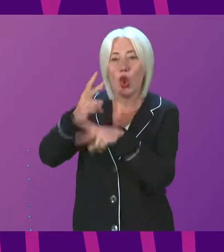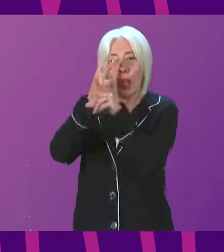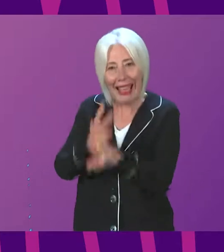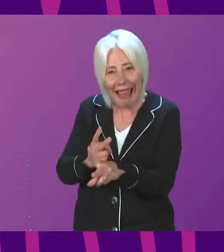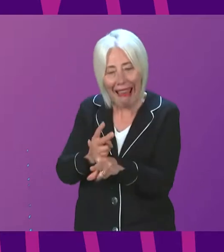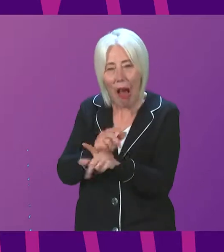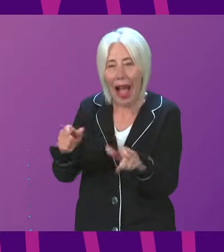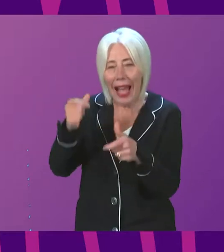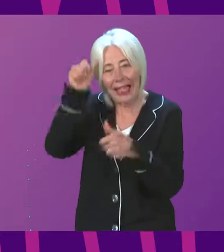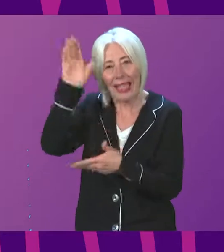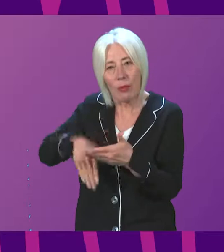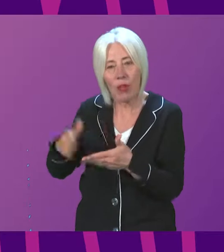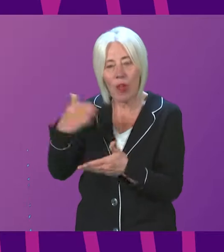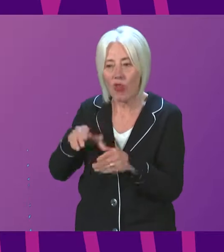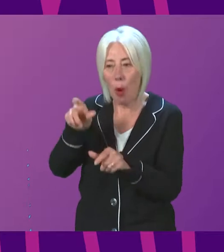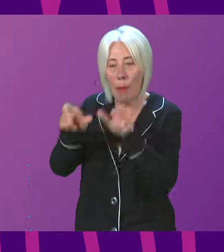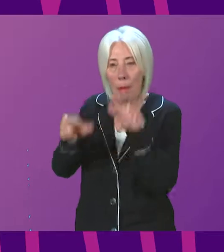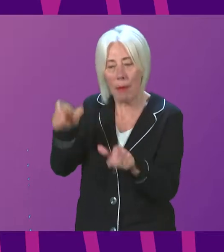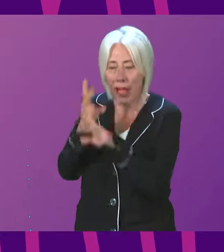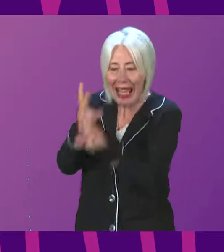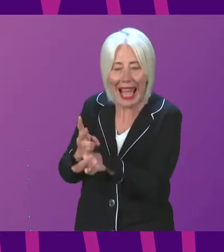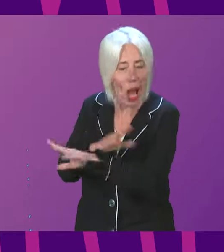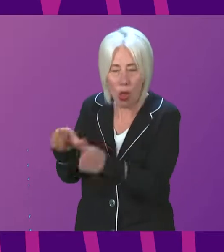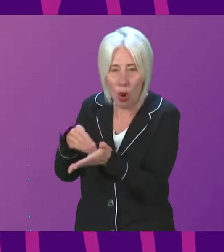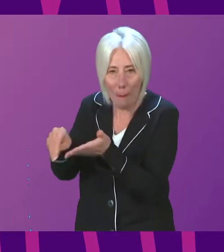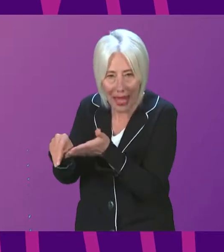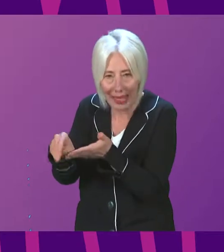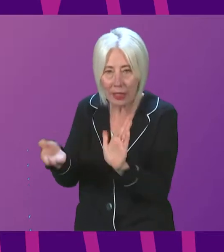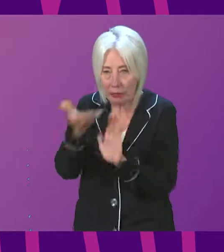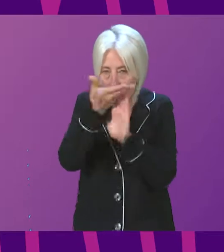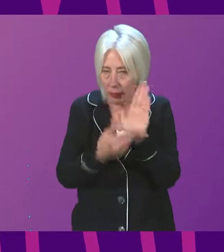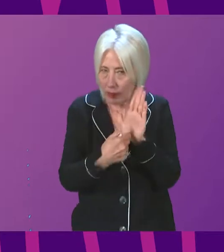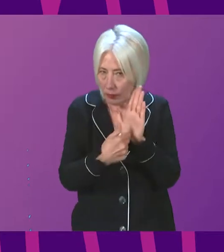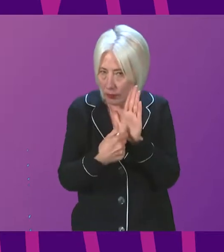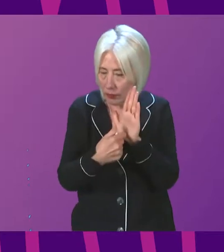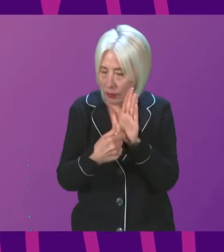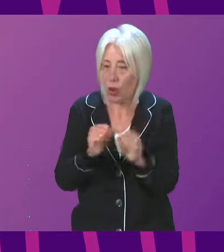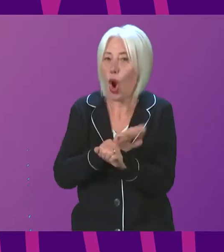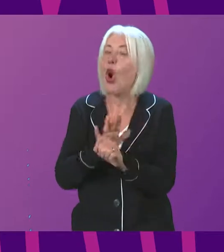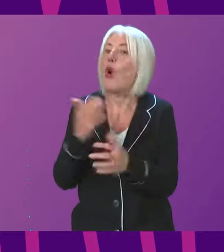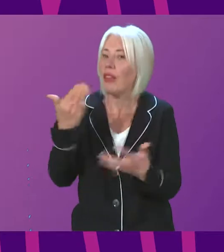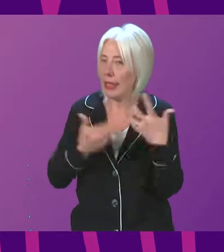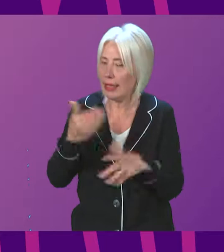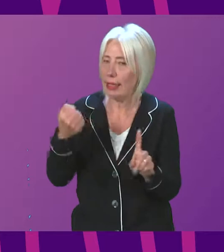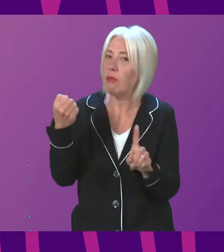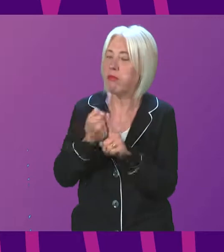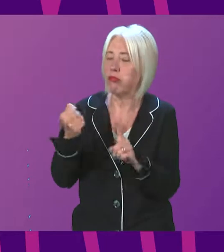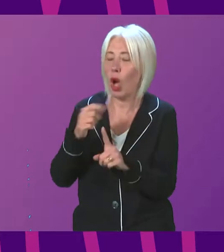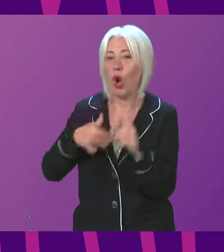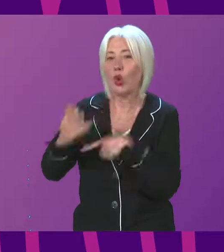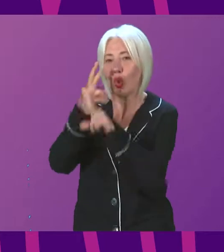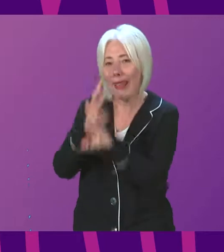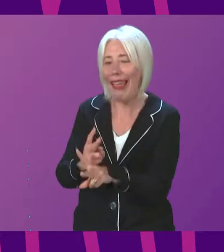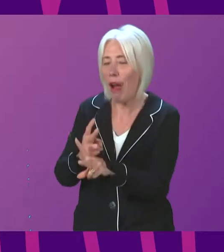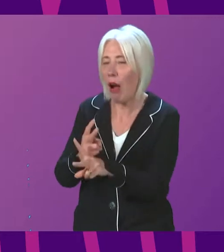the experiences of unpaid carers in the terms of reference. COVID-19 has had a profound impact on the Scottish health and social care